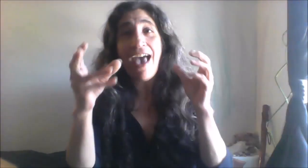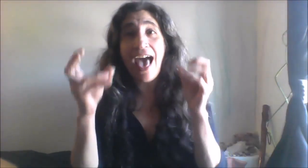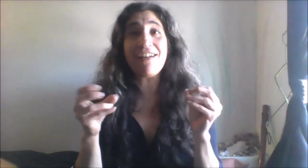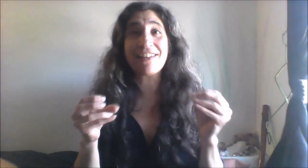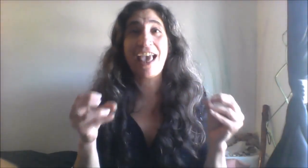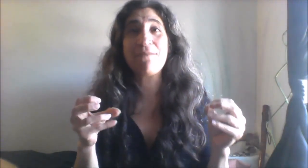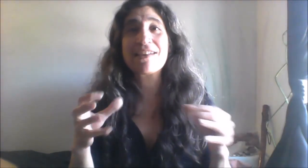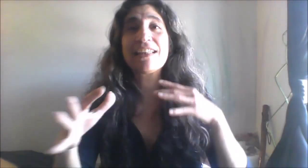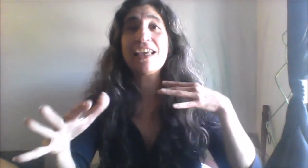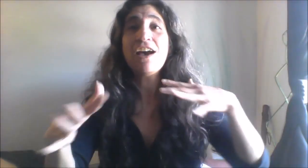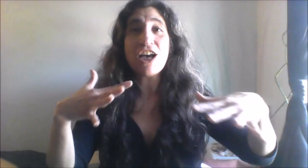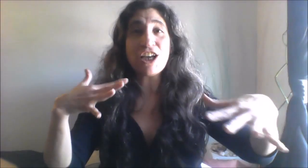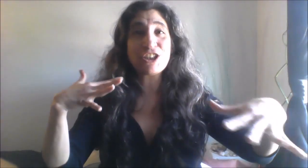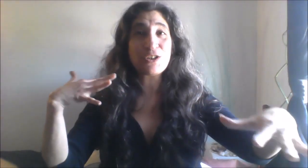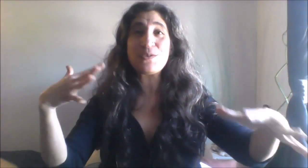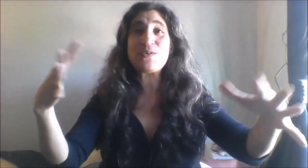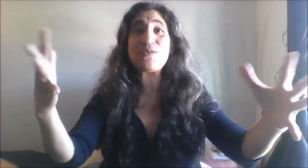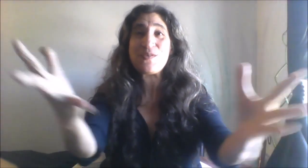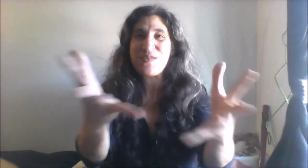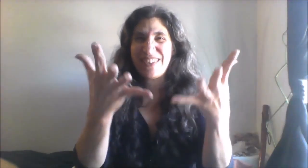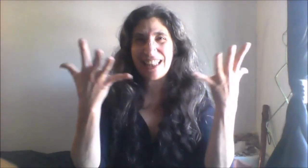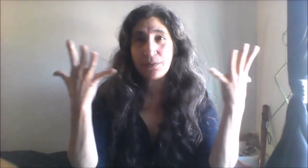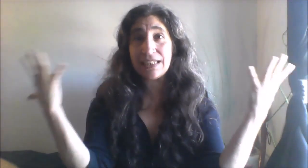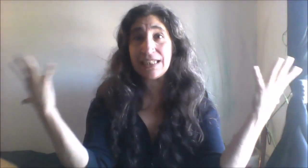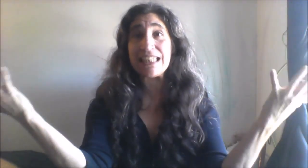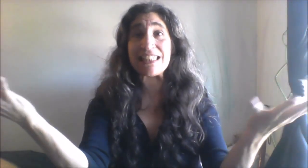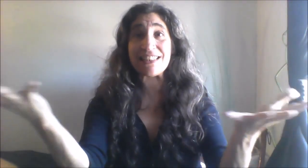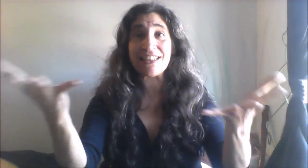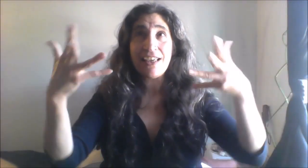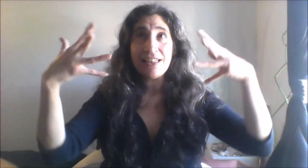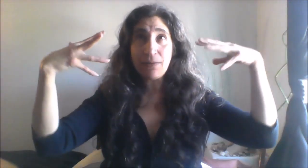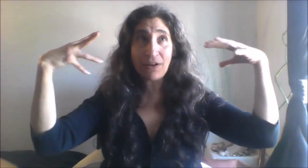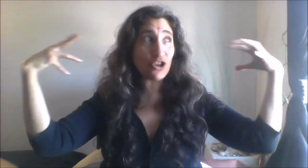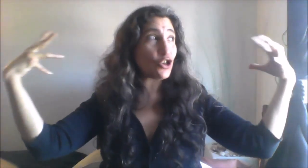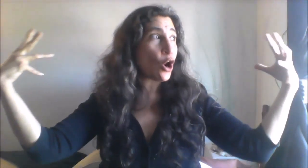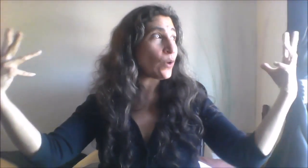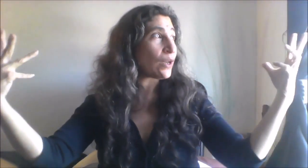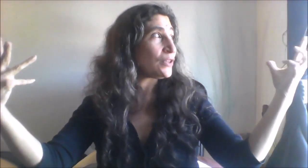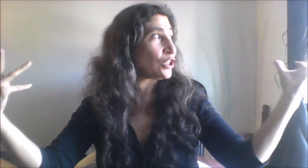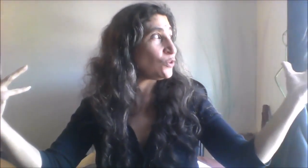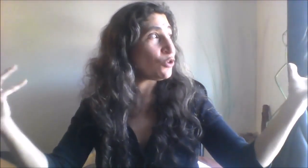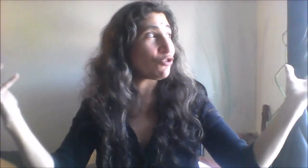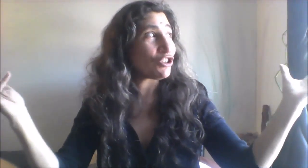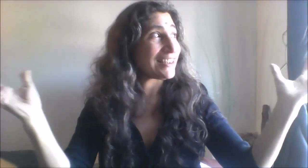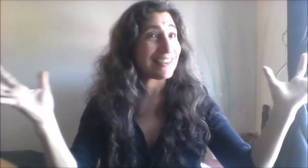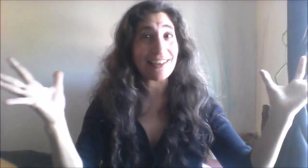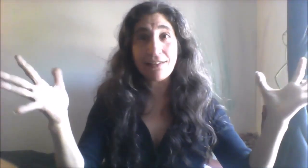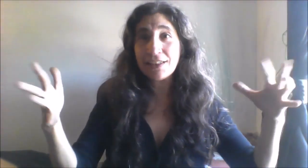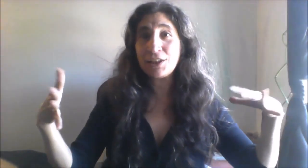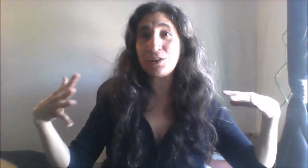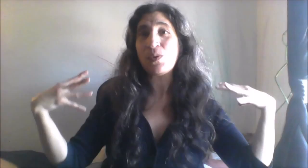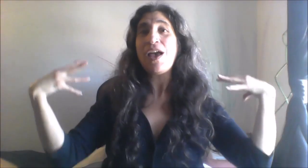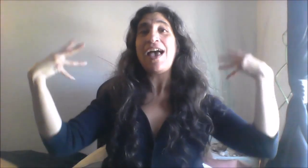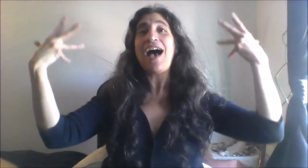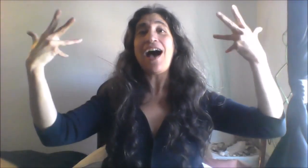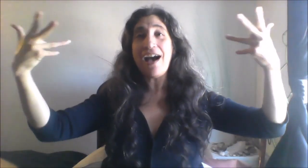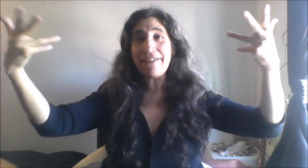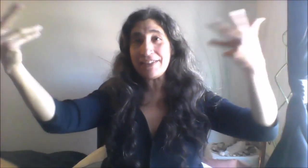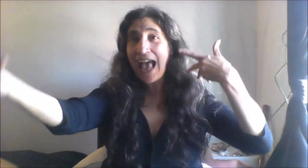that's what it is it's about knowing what the universe is telling you ah and having that one-in-one communication with